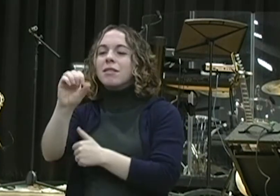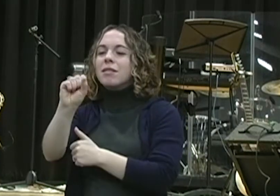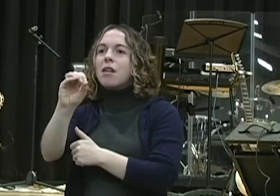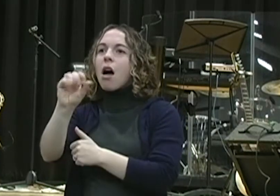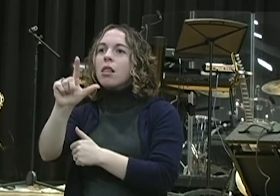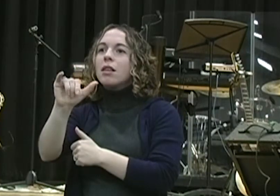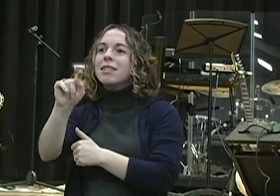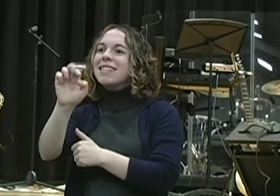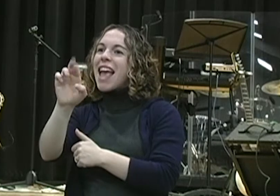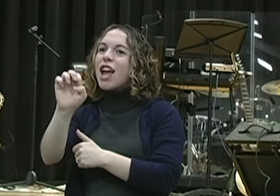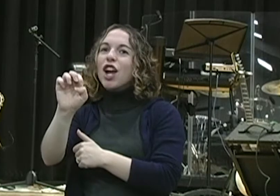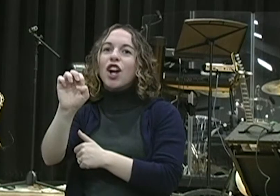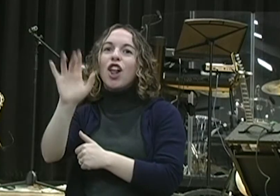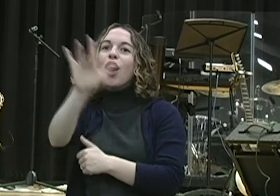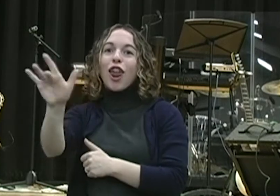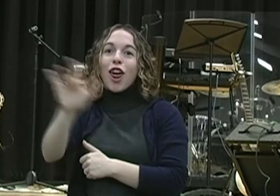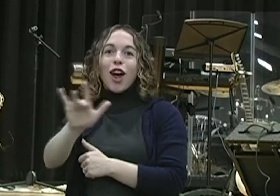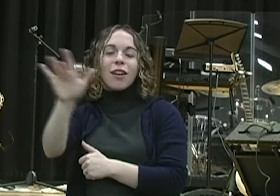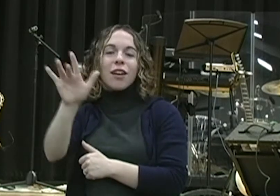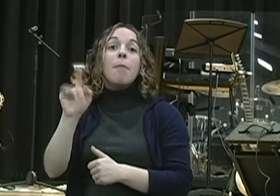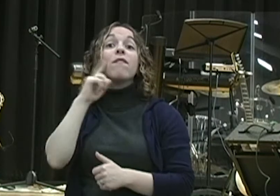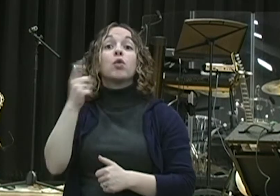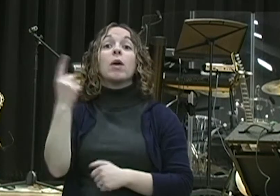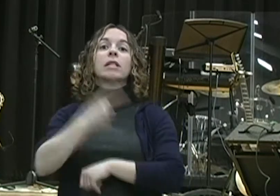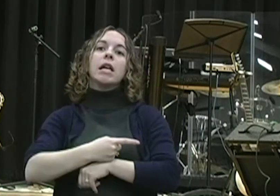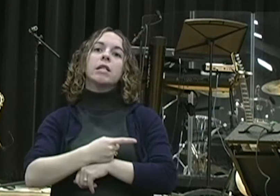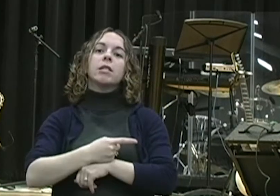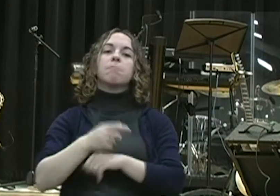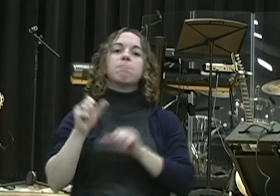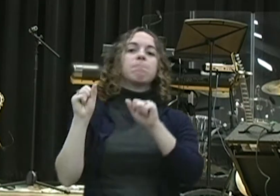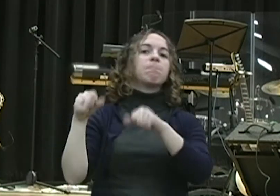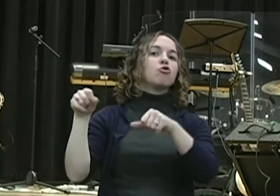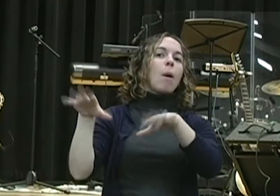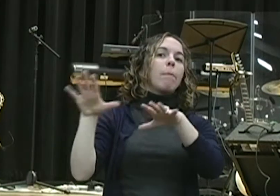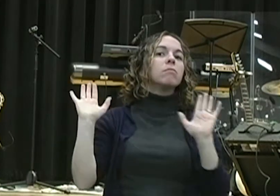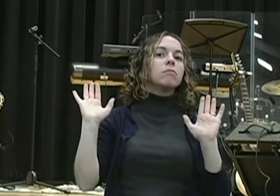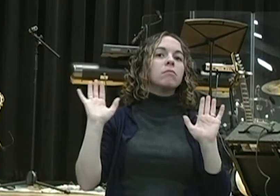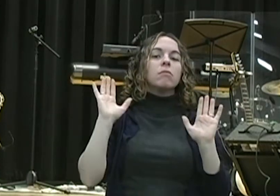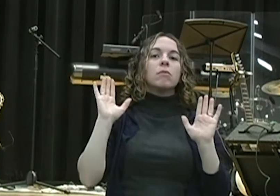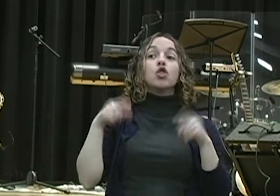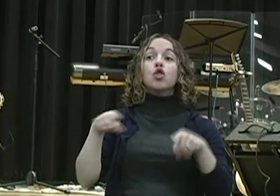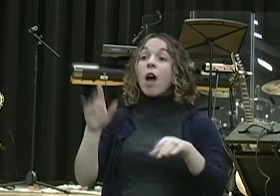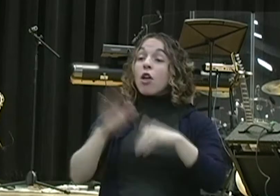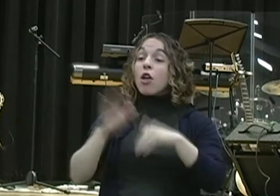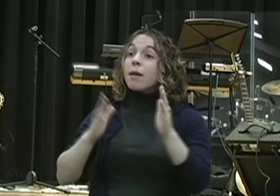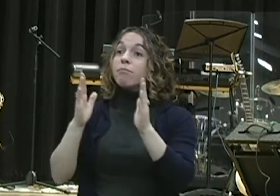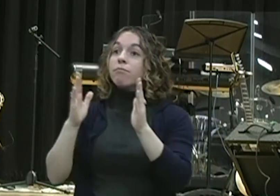I'm going to try not to play solitaire. You know what mean? What? Look at you, Harry. You're going on a mission. You're worried about playing